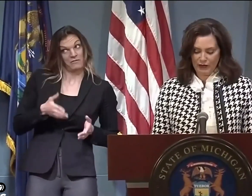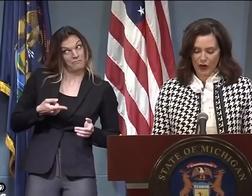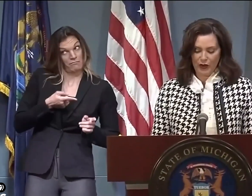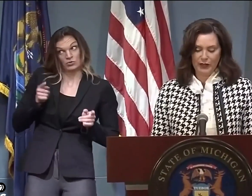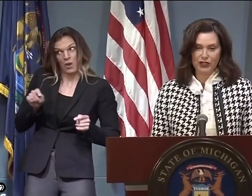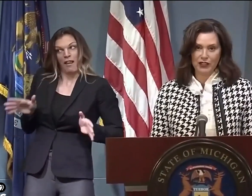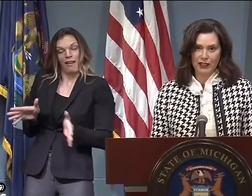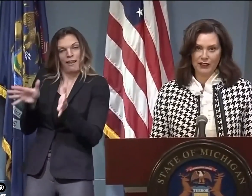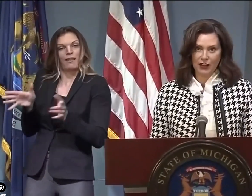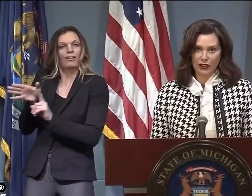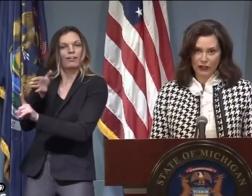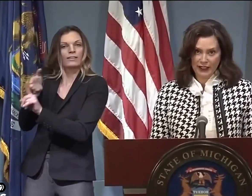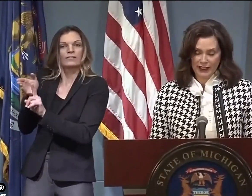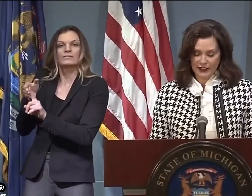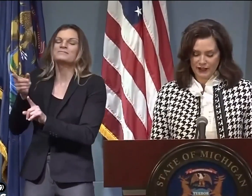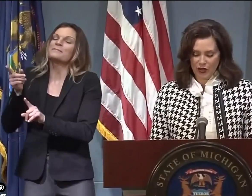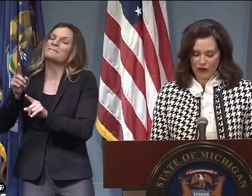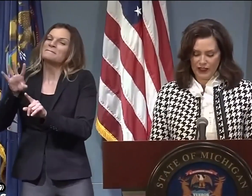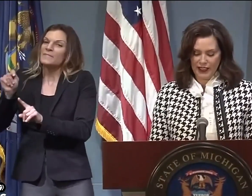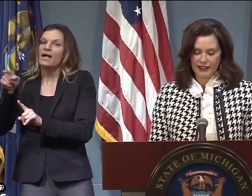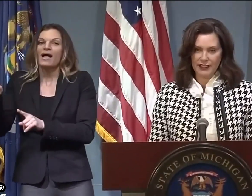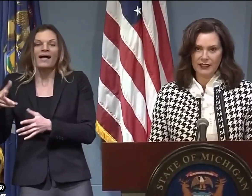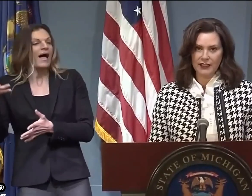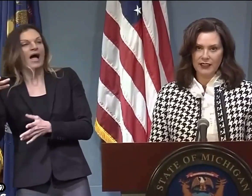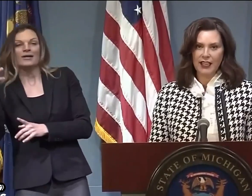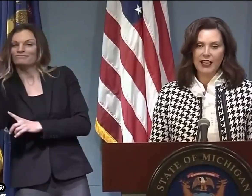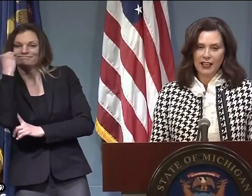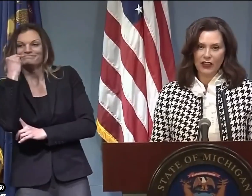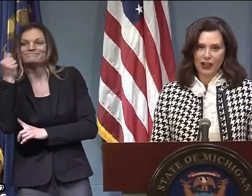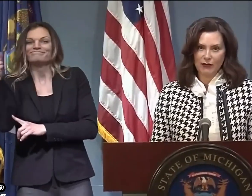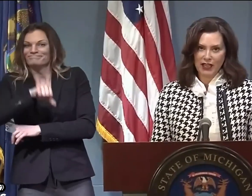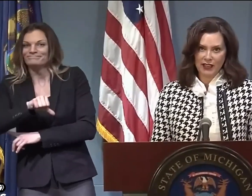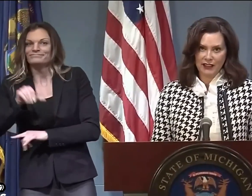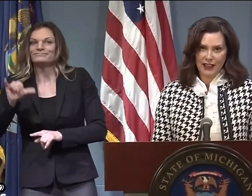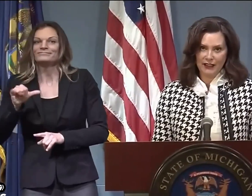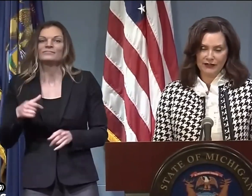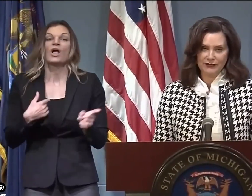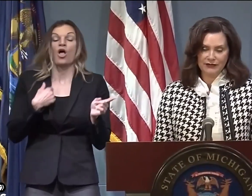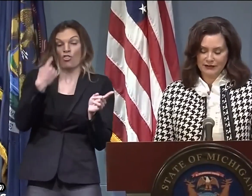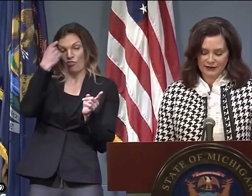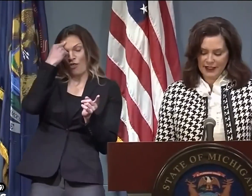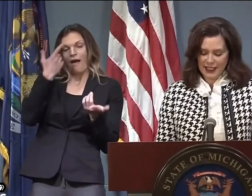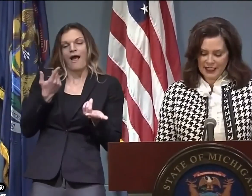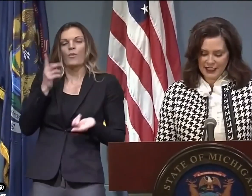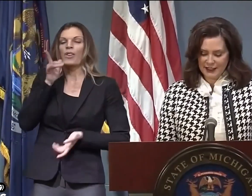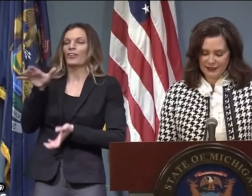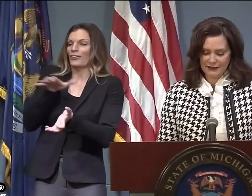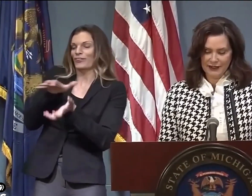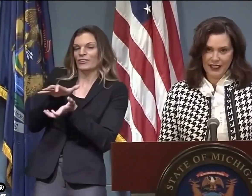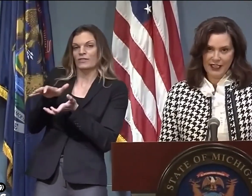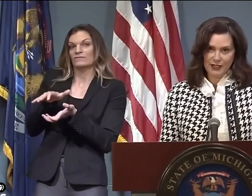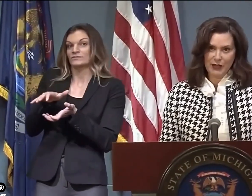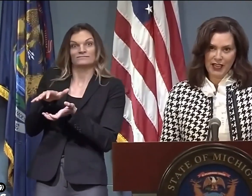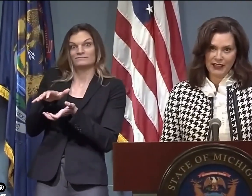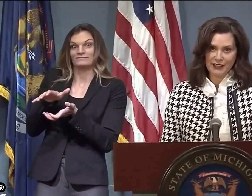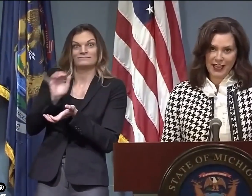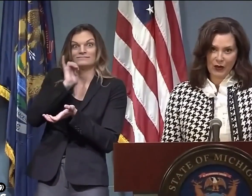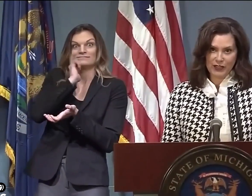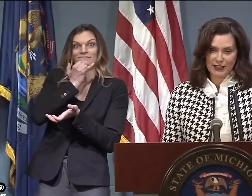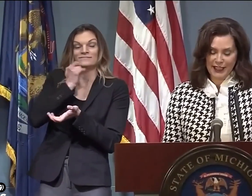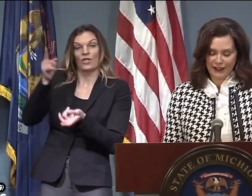Obviously, with the motorized boating prohibition in our early days of COVID-19, he thought it might get a laugh.